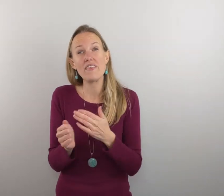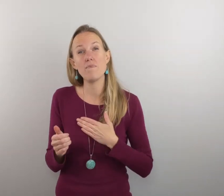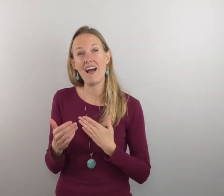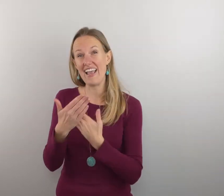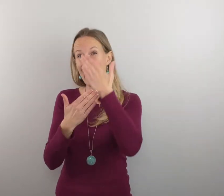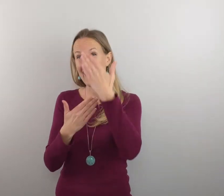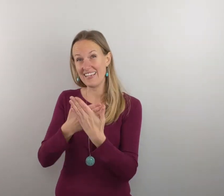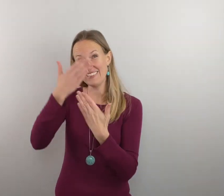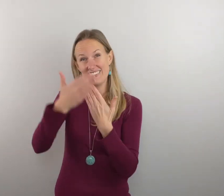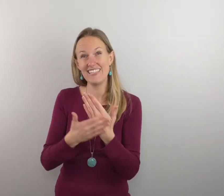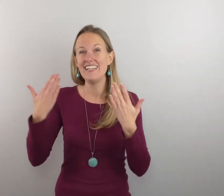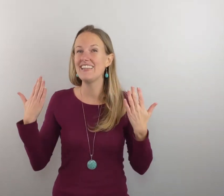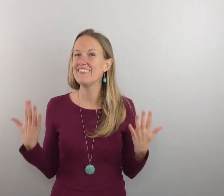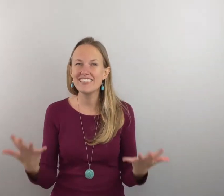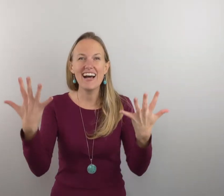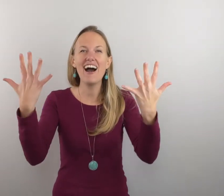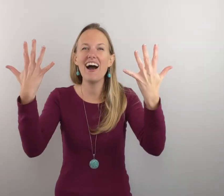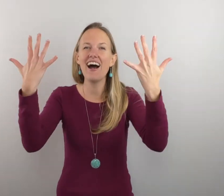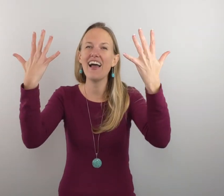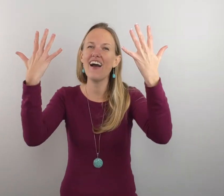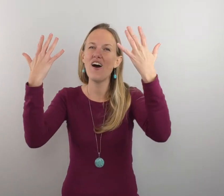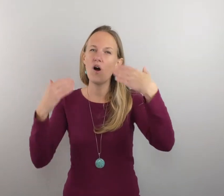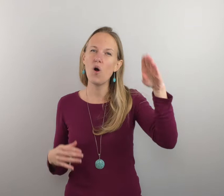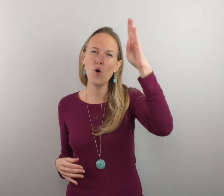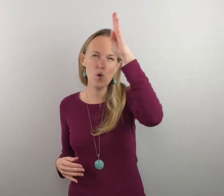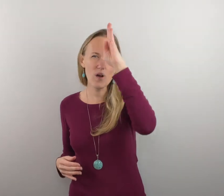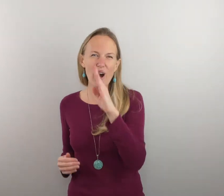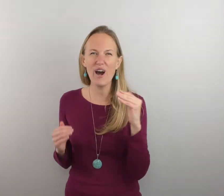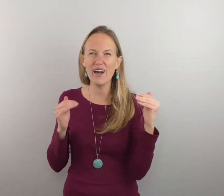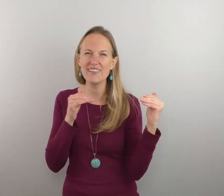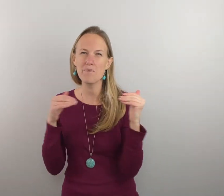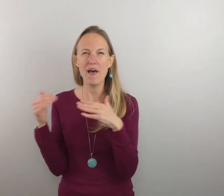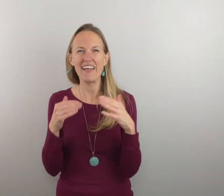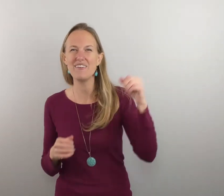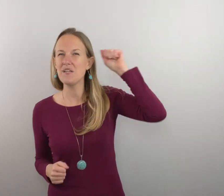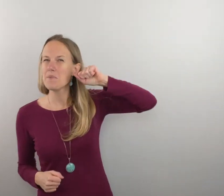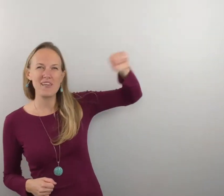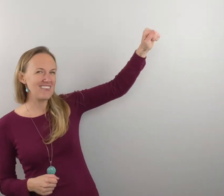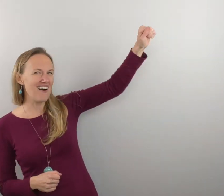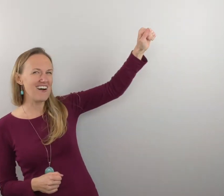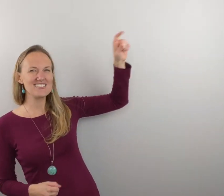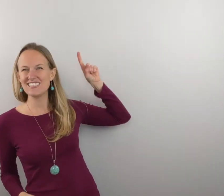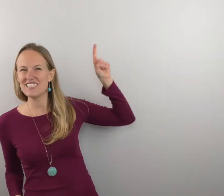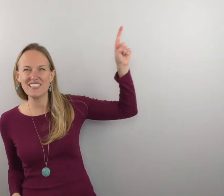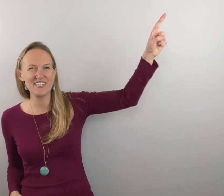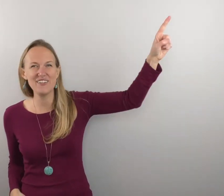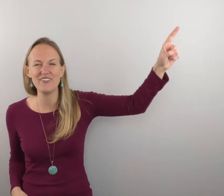my hands lifted high oh god the battle belongs to you